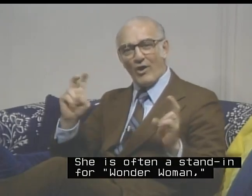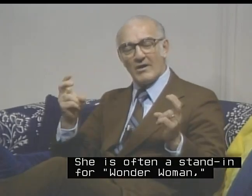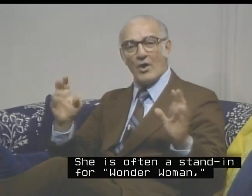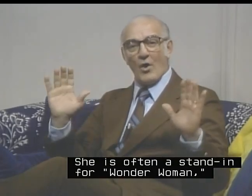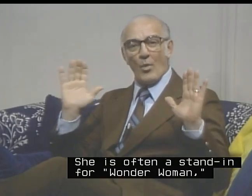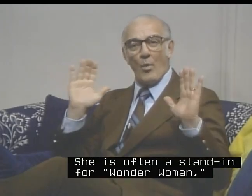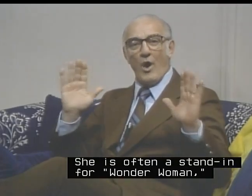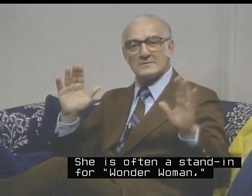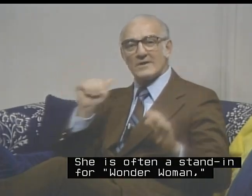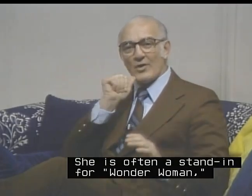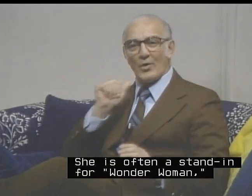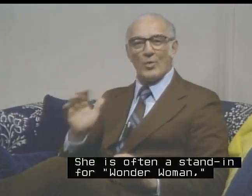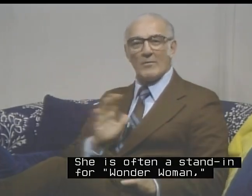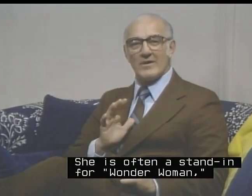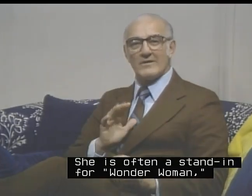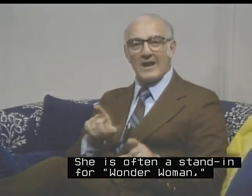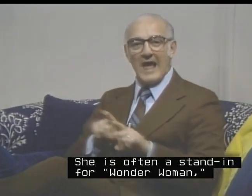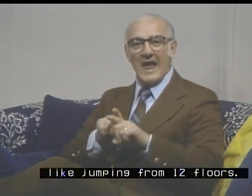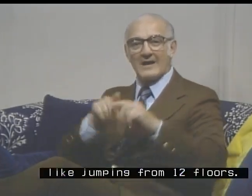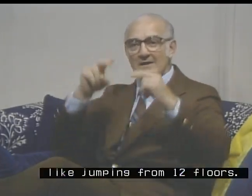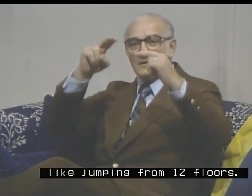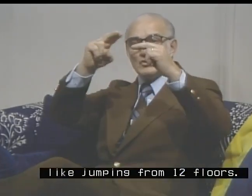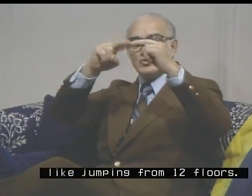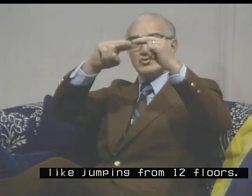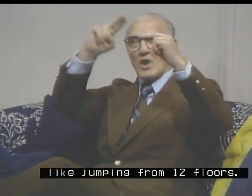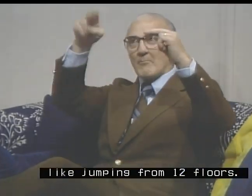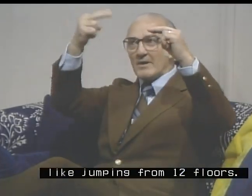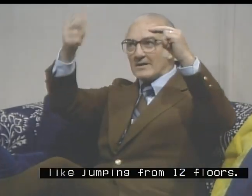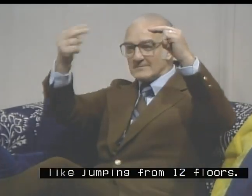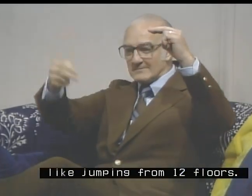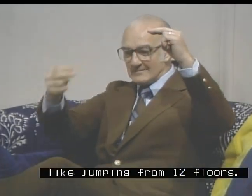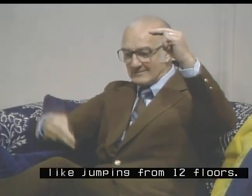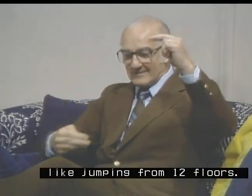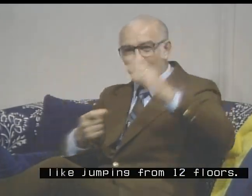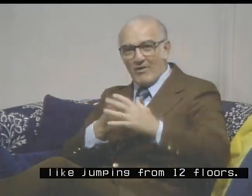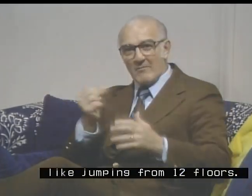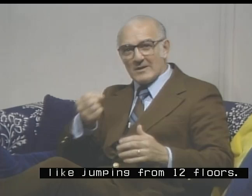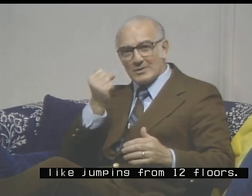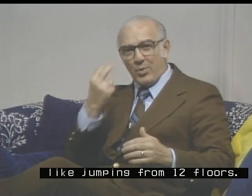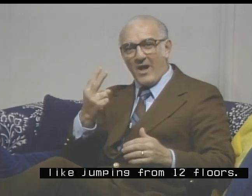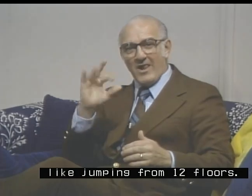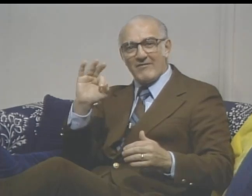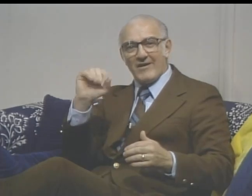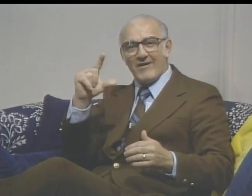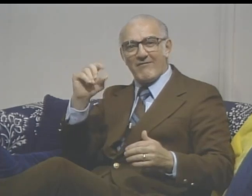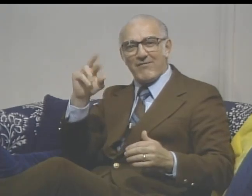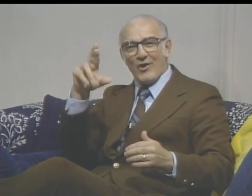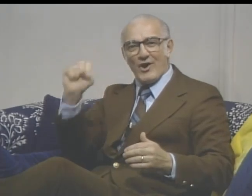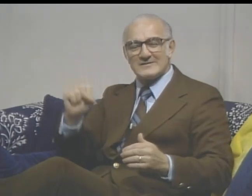Wonder Woman, like chomping from 12 floors.